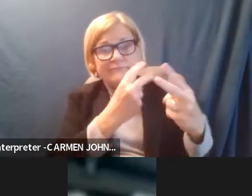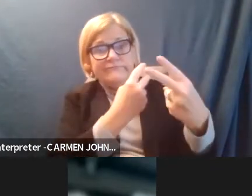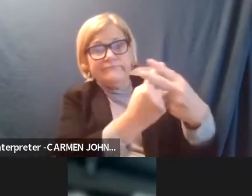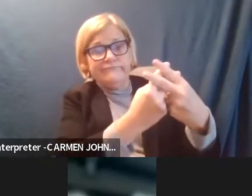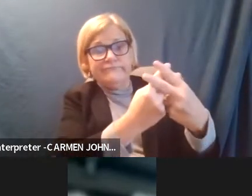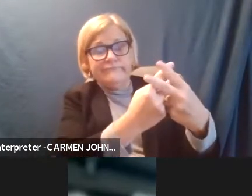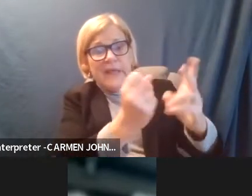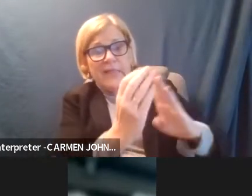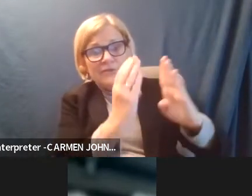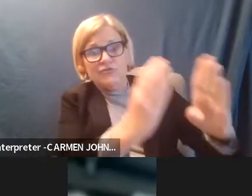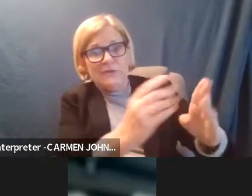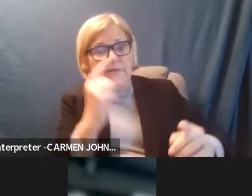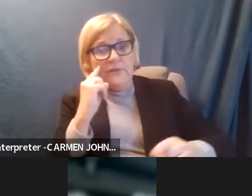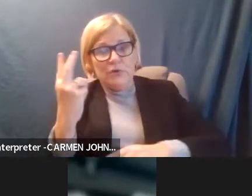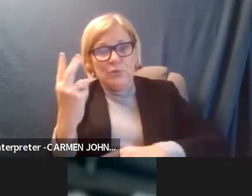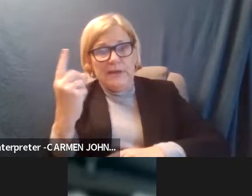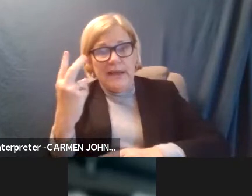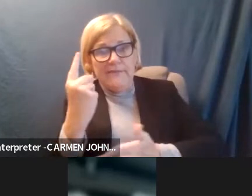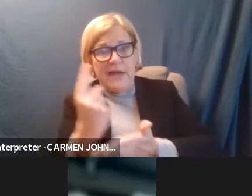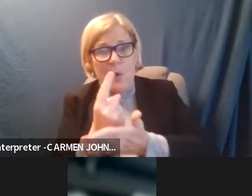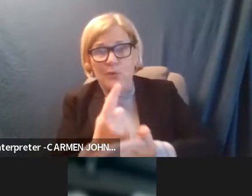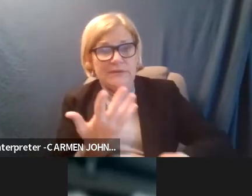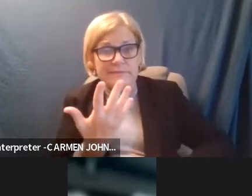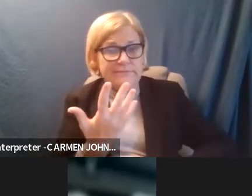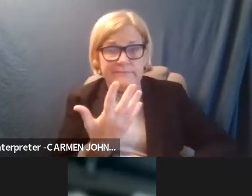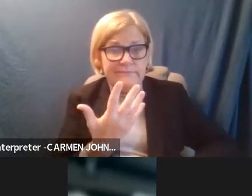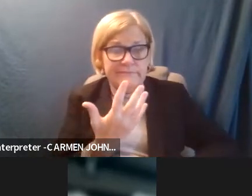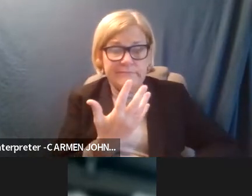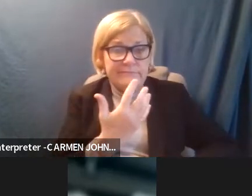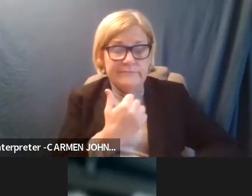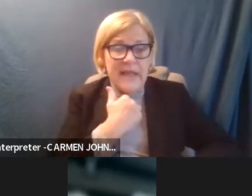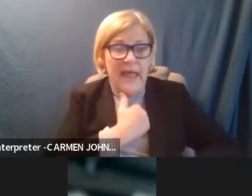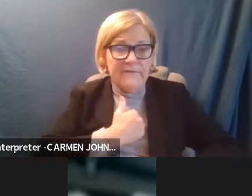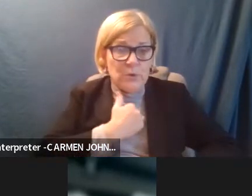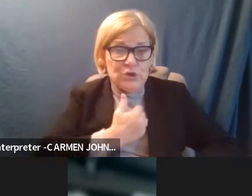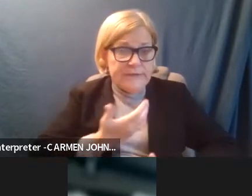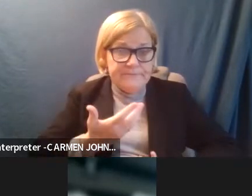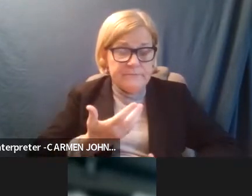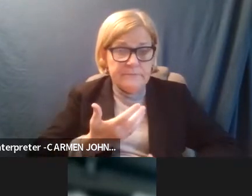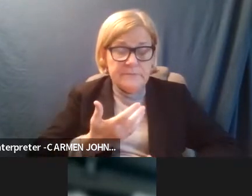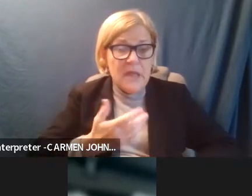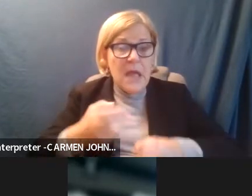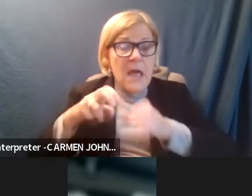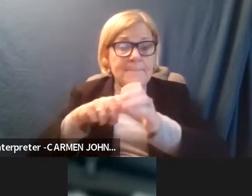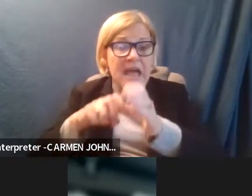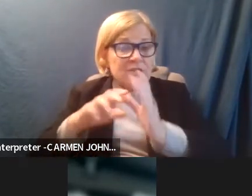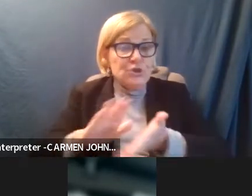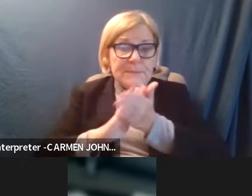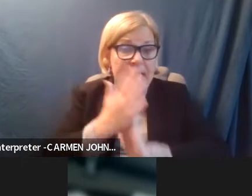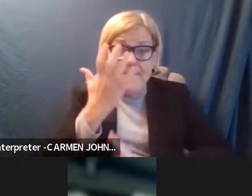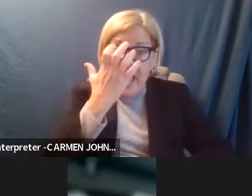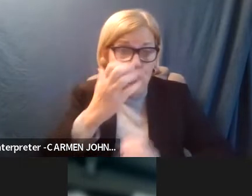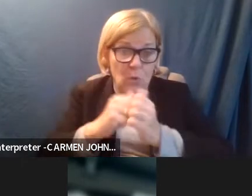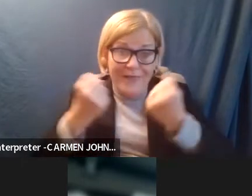corridor for two and a half hours. It's unfortunate and two parts, uh, passengers became angry